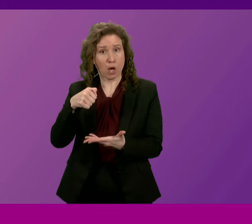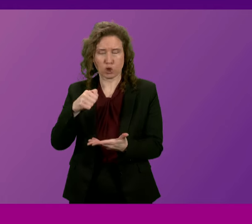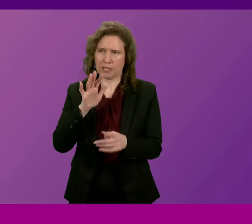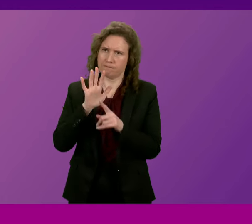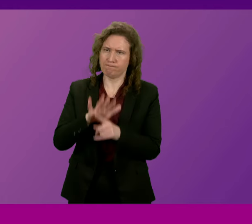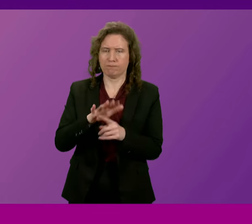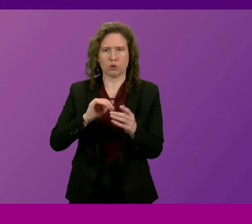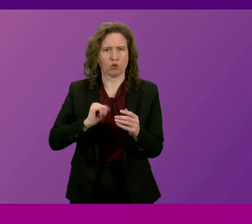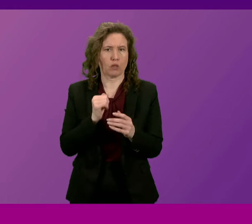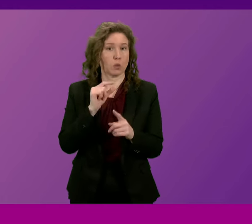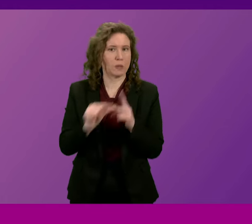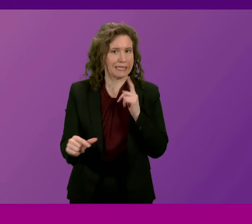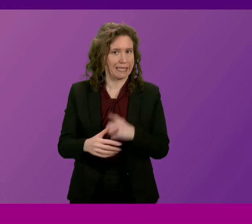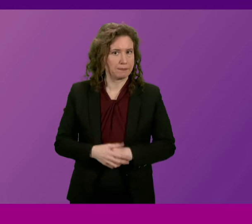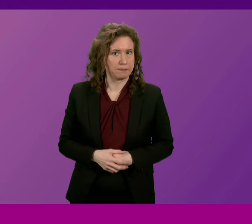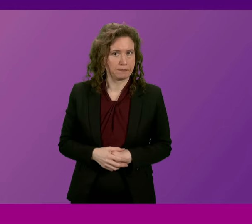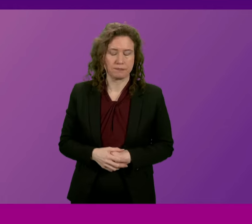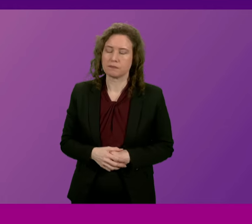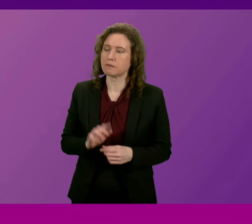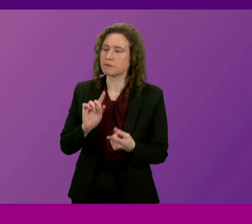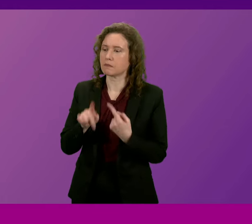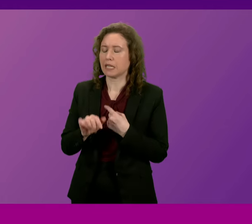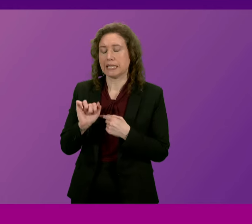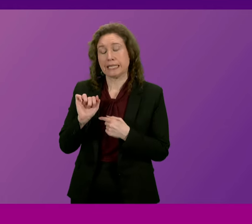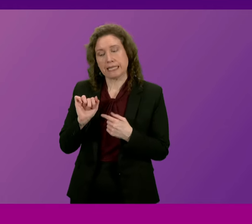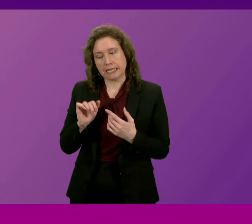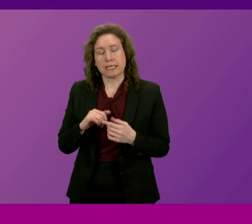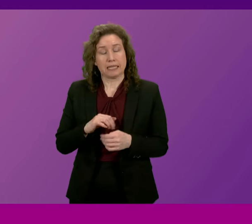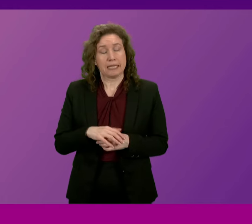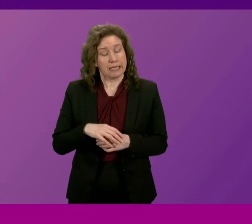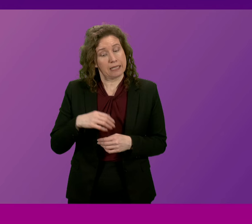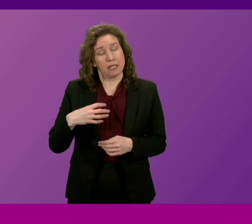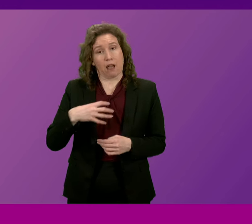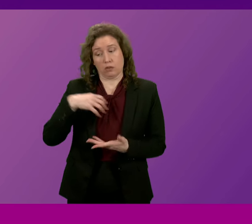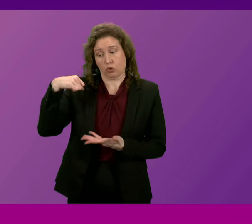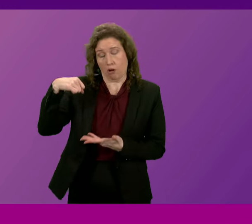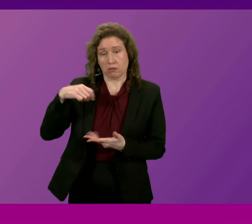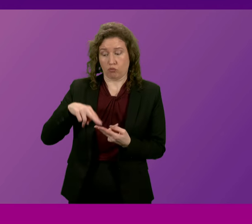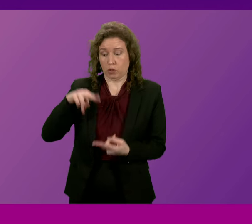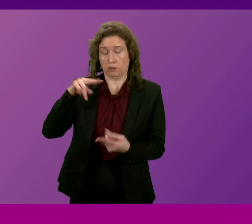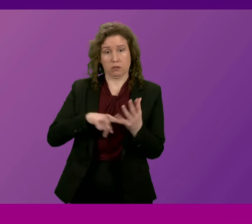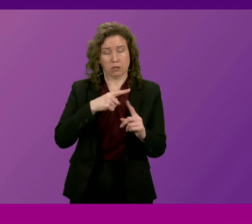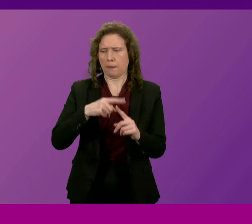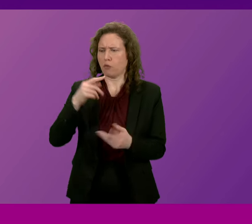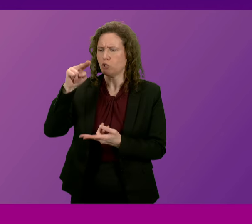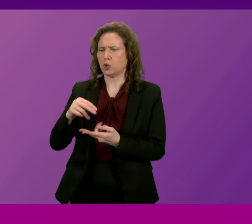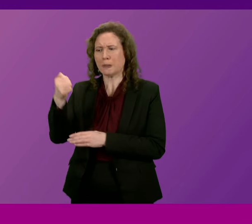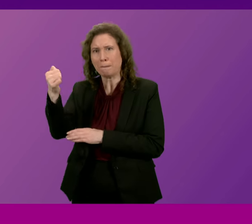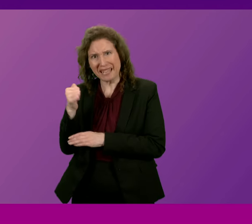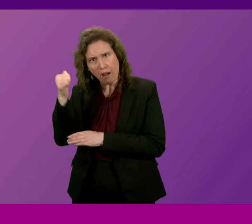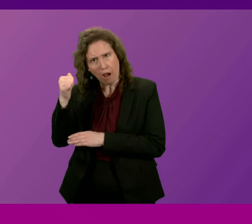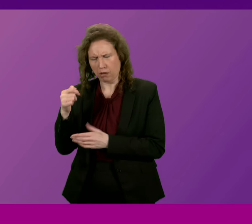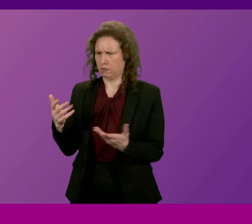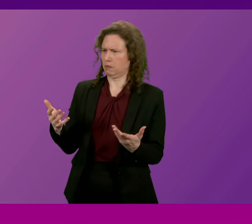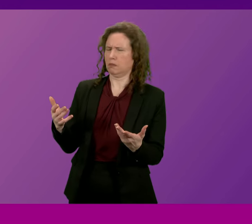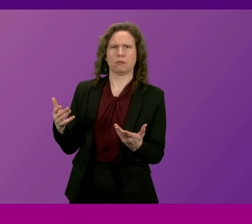the industry? First Minister. Presidio Officer, the decision by the Chancellor to raise alcohol duty whilst reducing draft duty widens the disadvantage